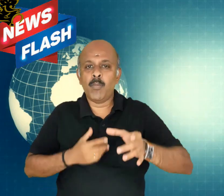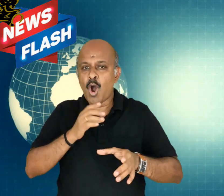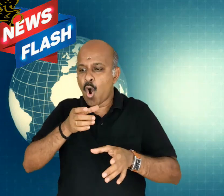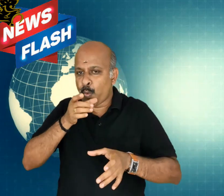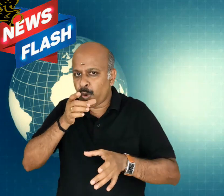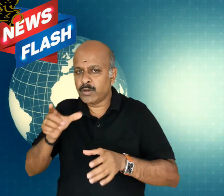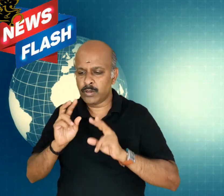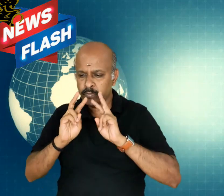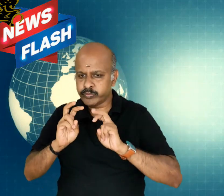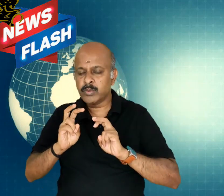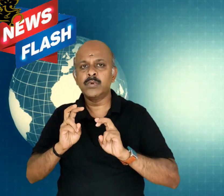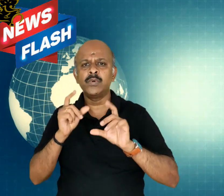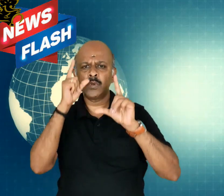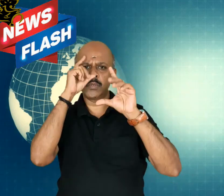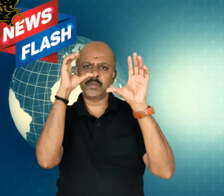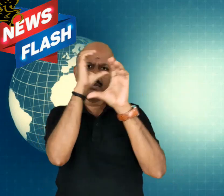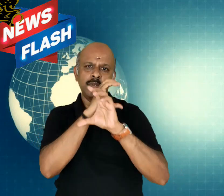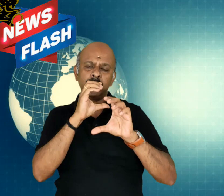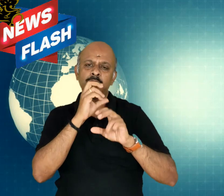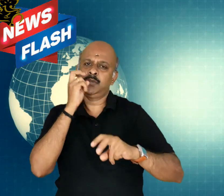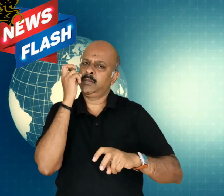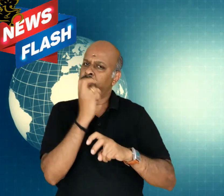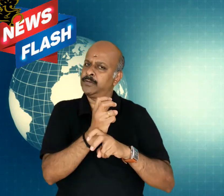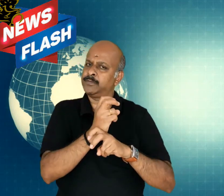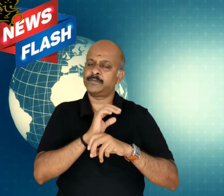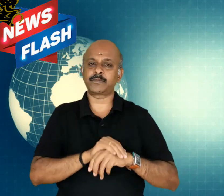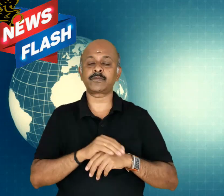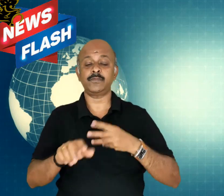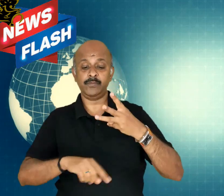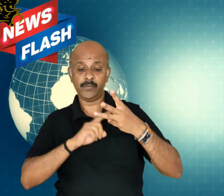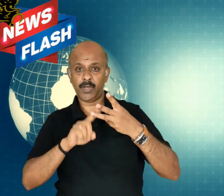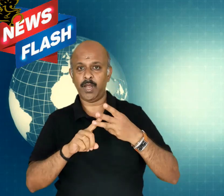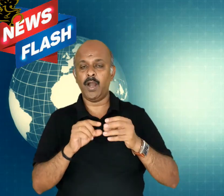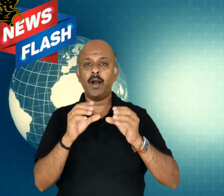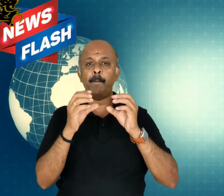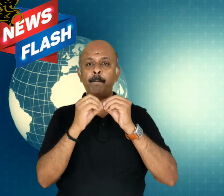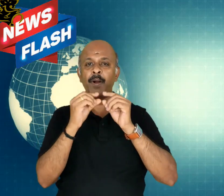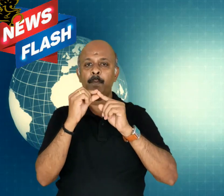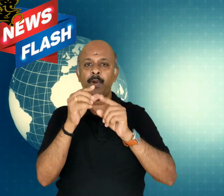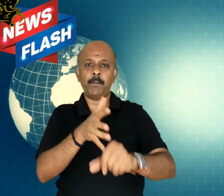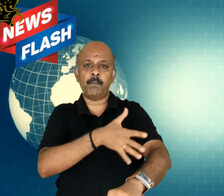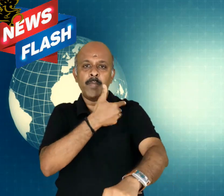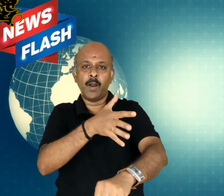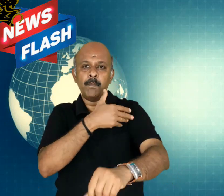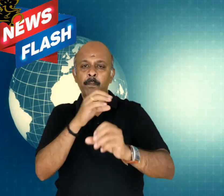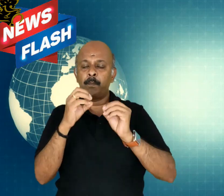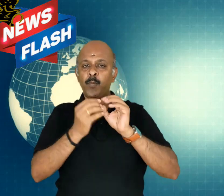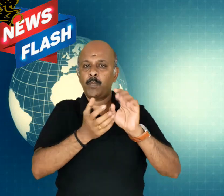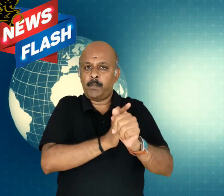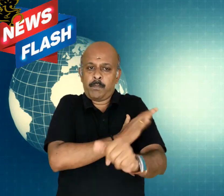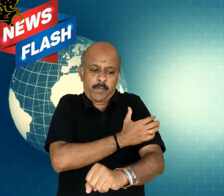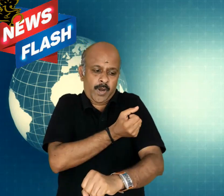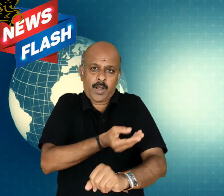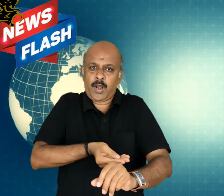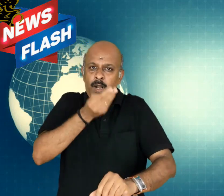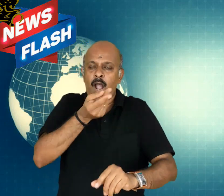with blood pressure and sugar, their test would be difficult to find whether they are covid positive or not.